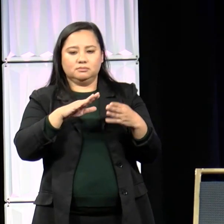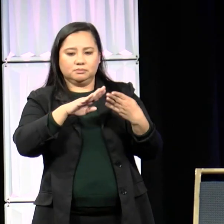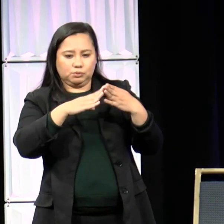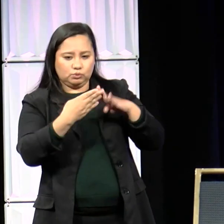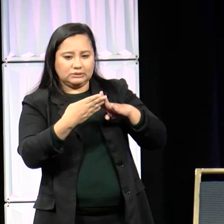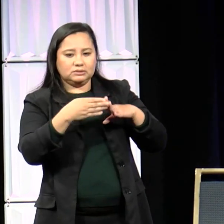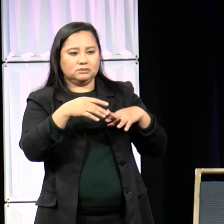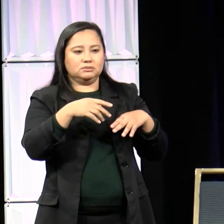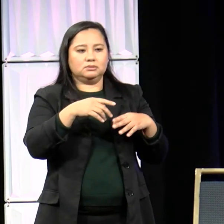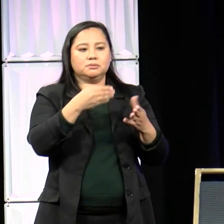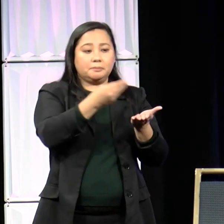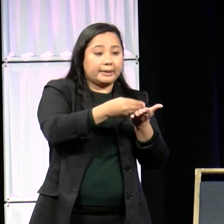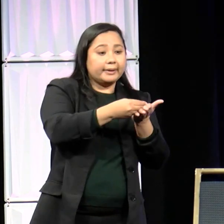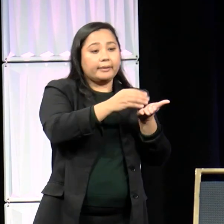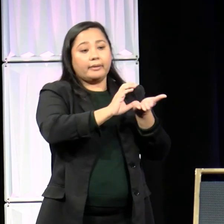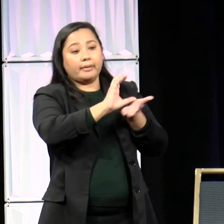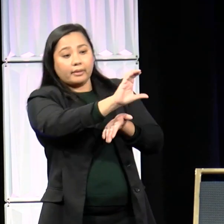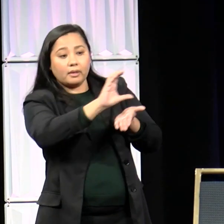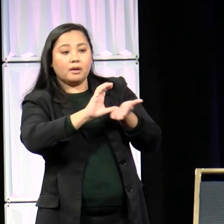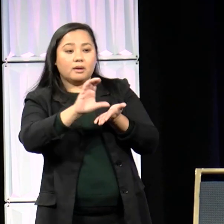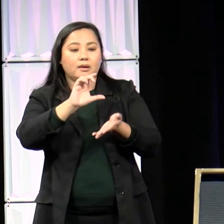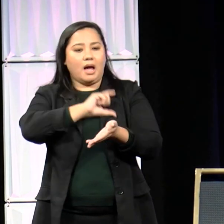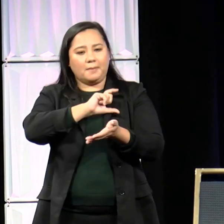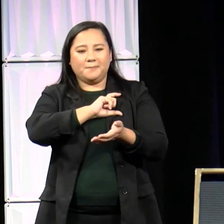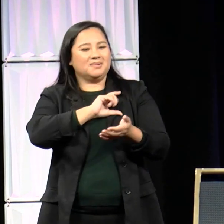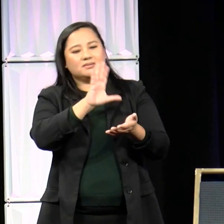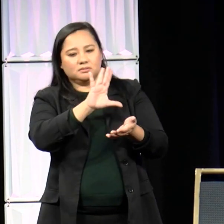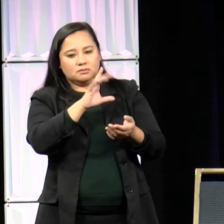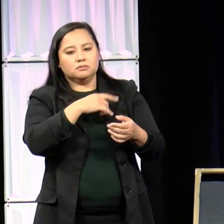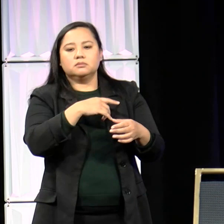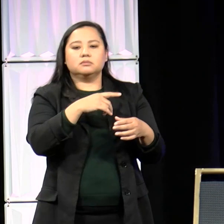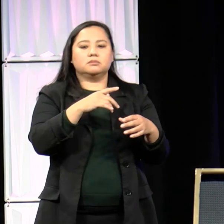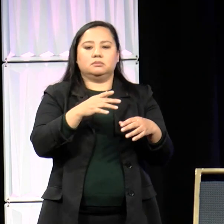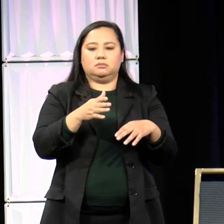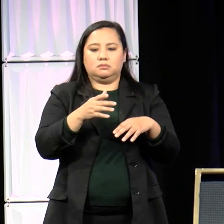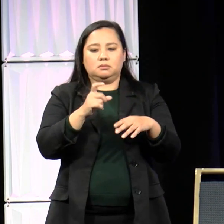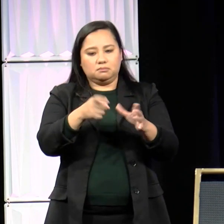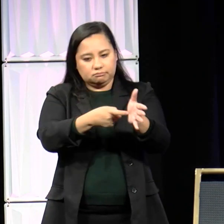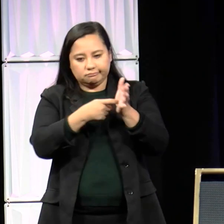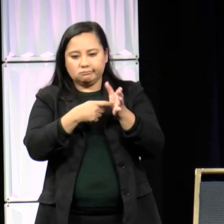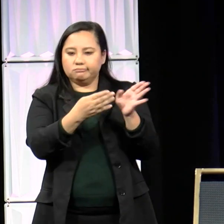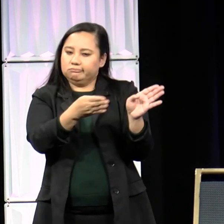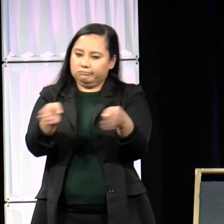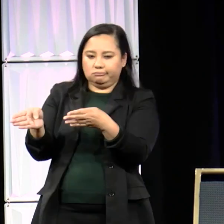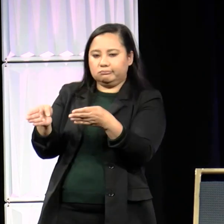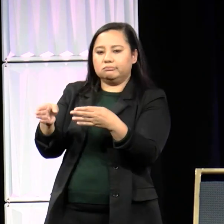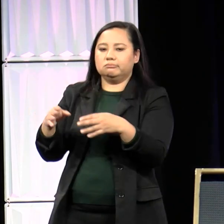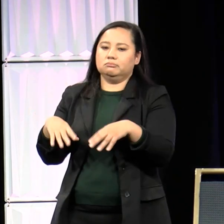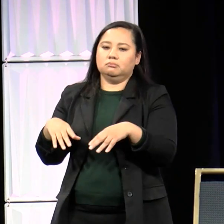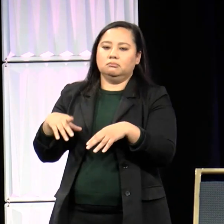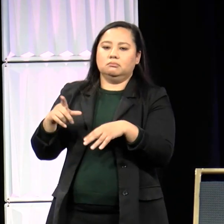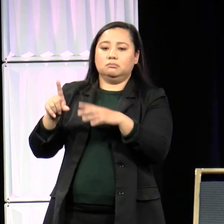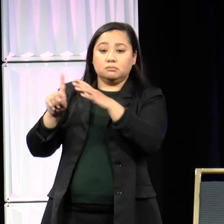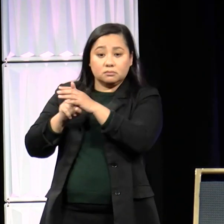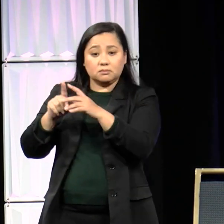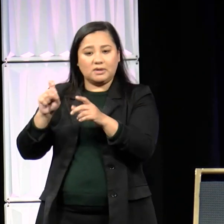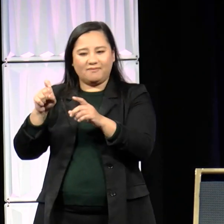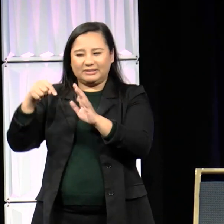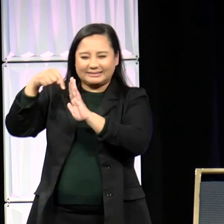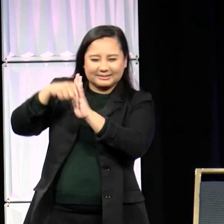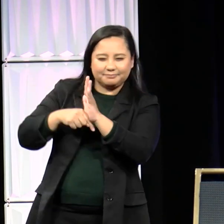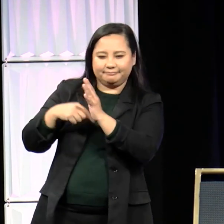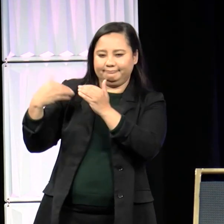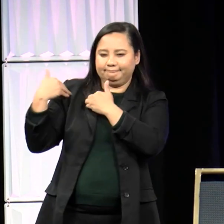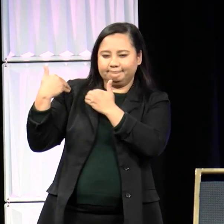sessions in the community, with mandatory appearances for each elected representative. There is a need for deeper accountability and change on their